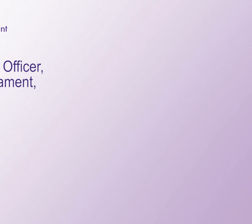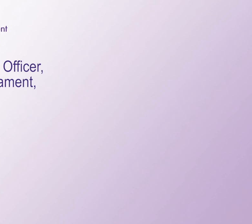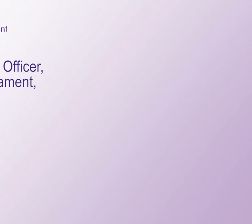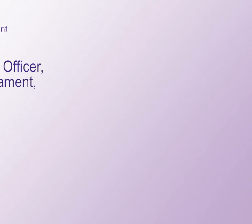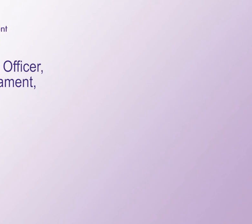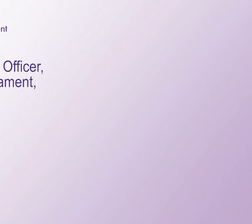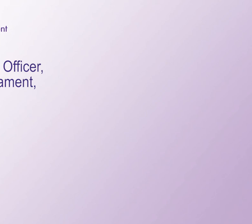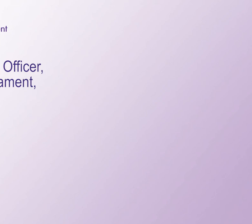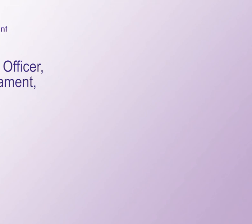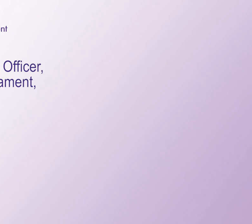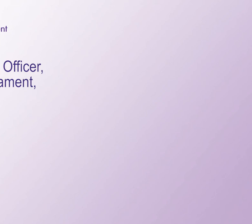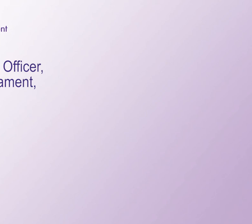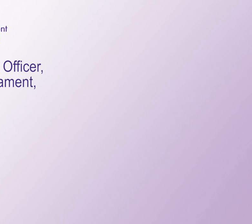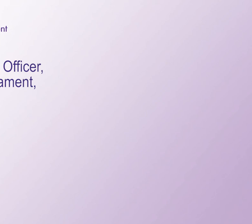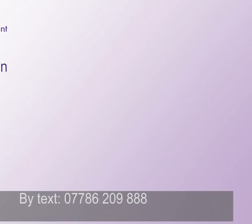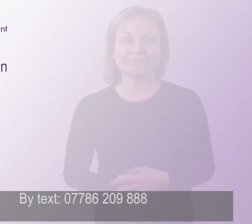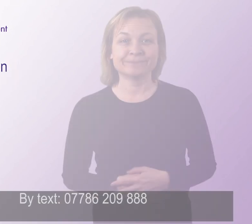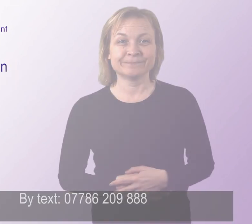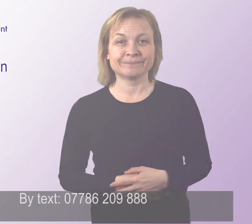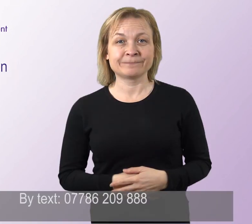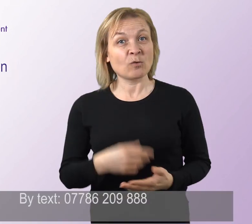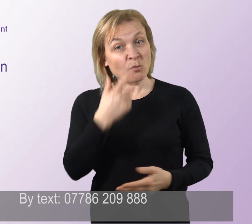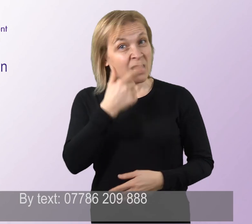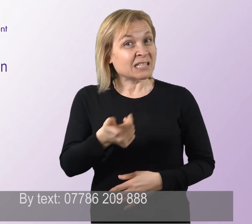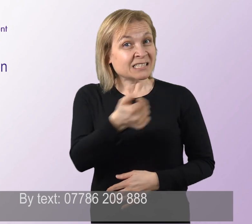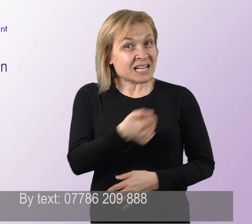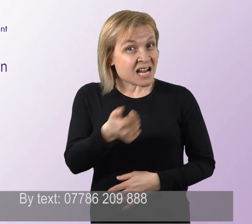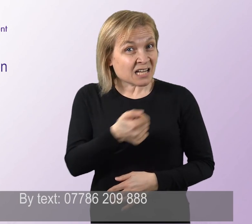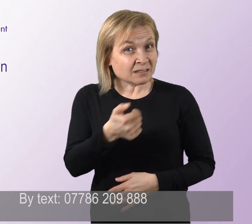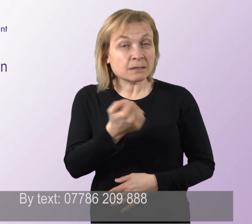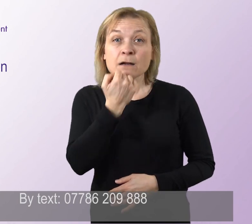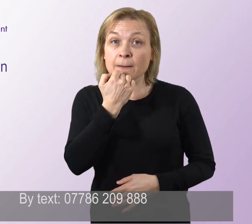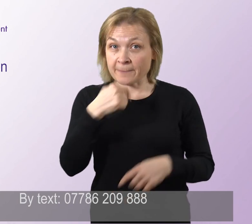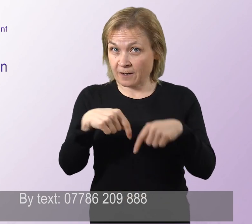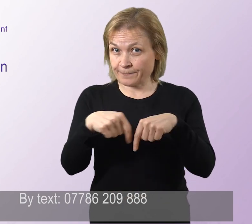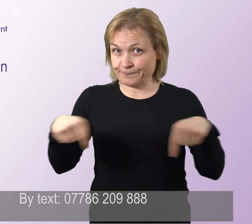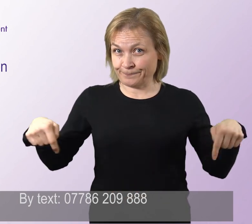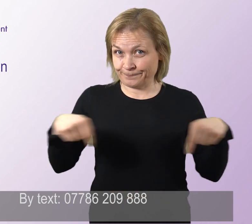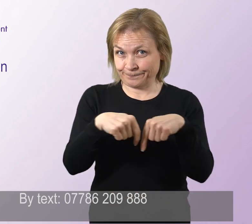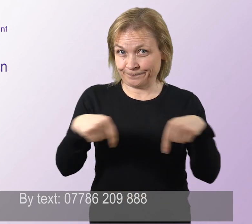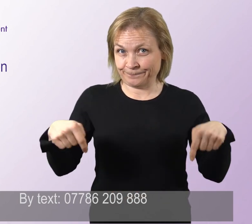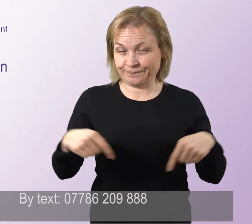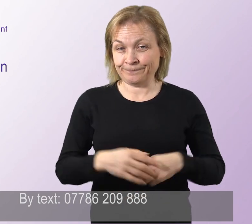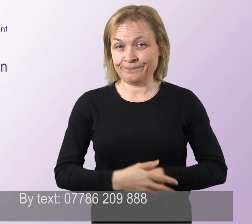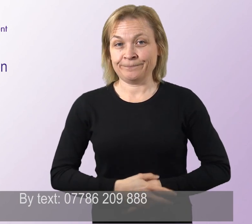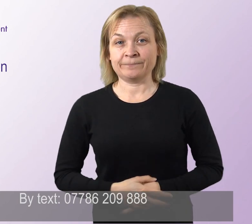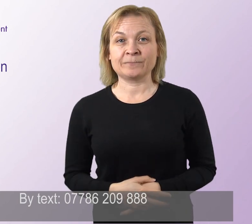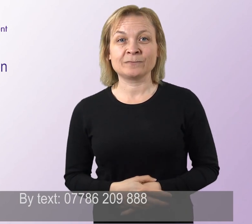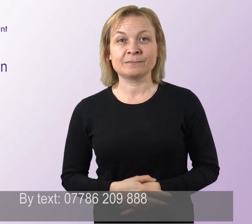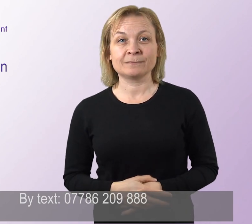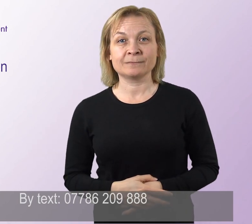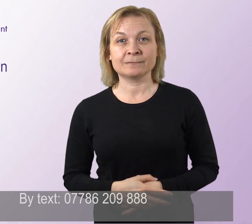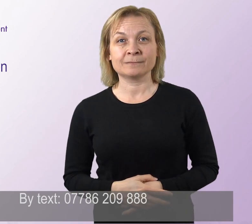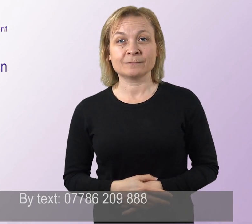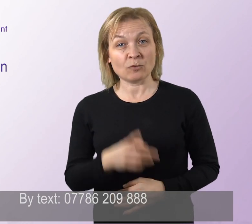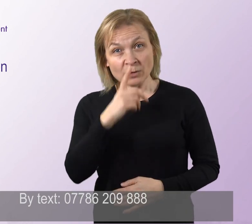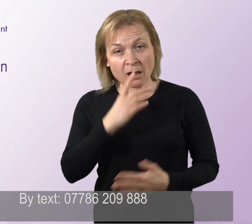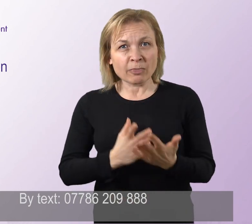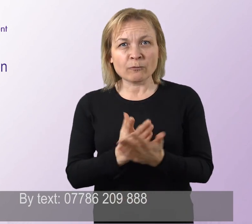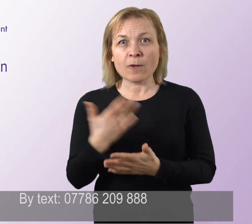EH991SP By text 07786 209